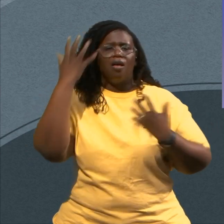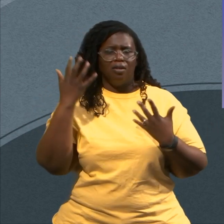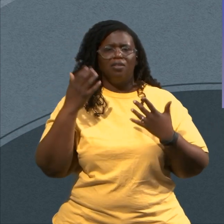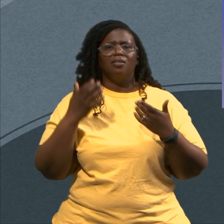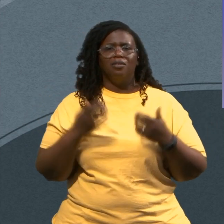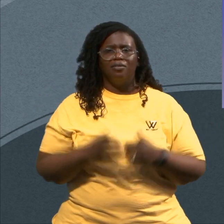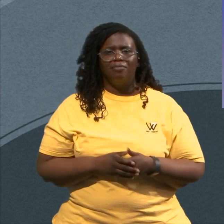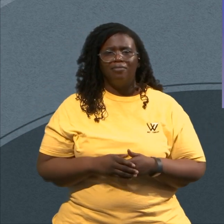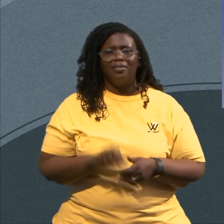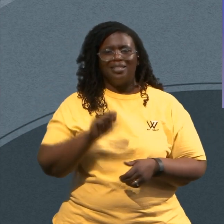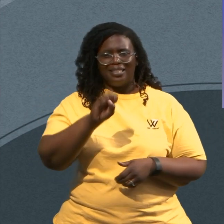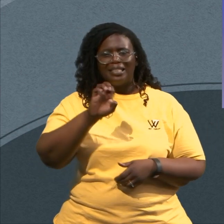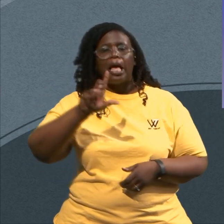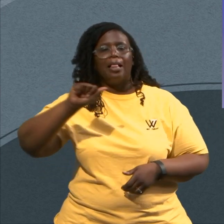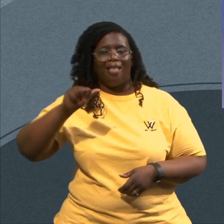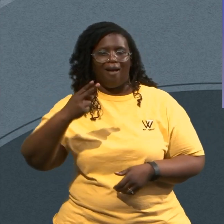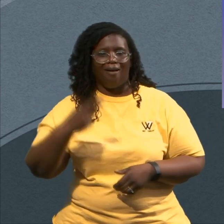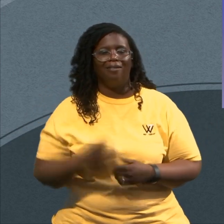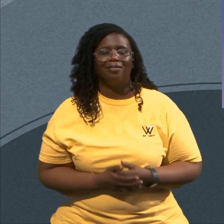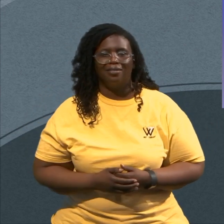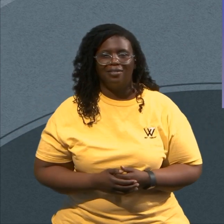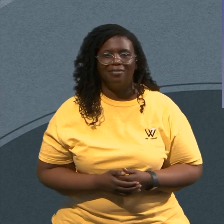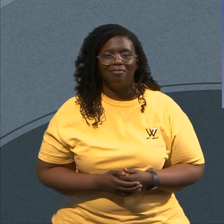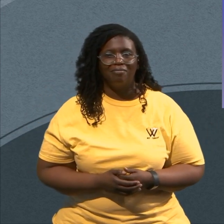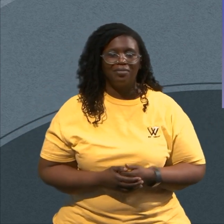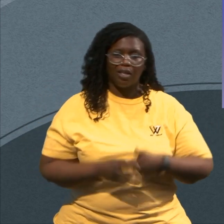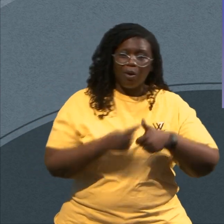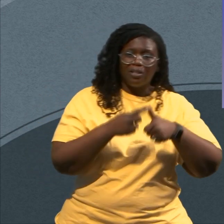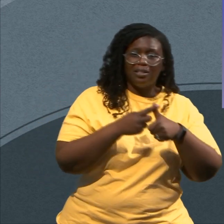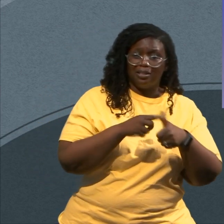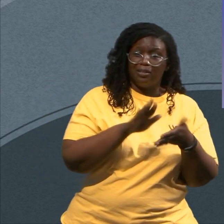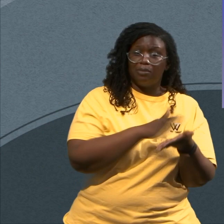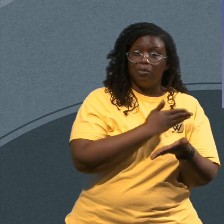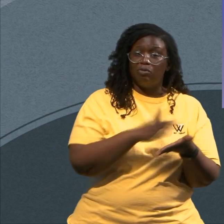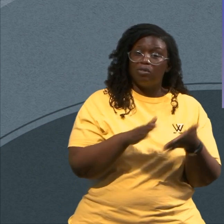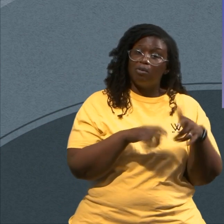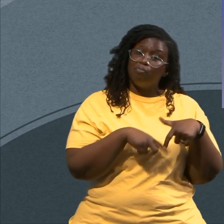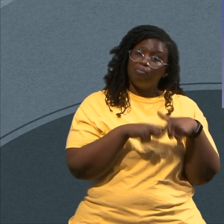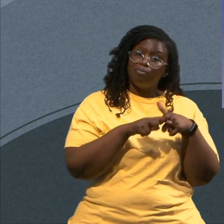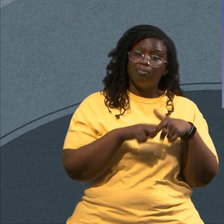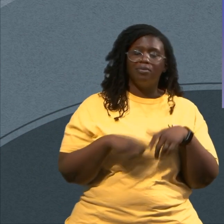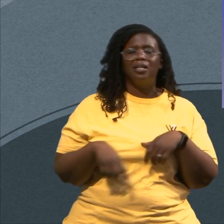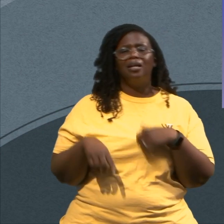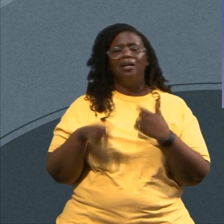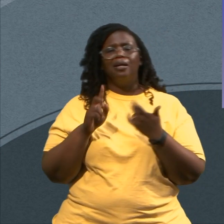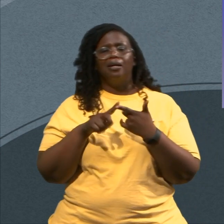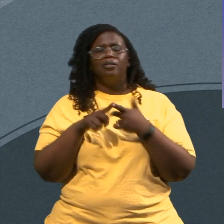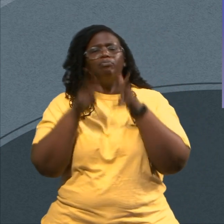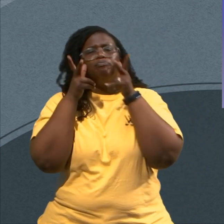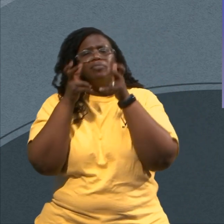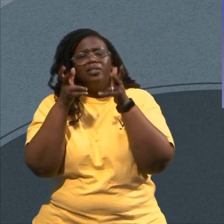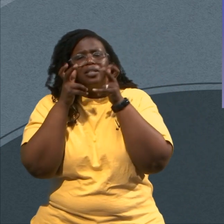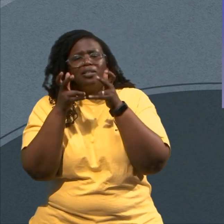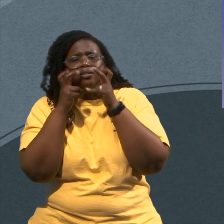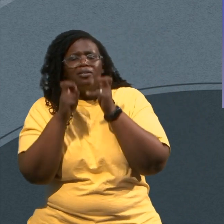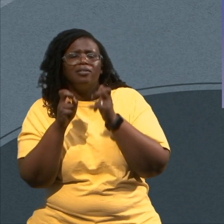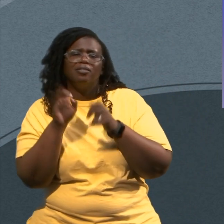Selah Could have a Musical interpretation Could have a Liturgical interpretation